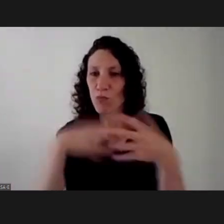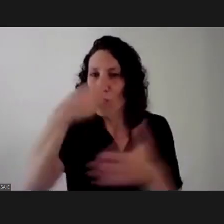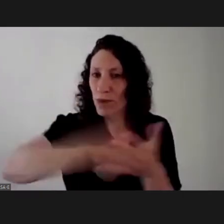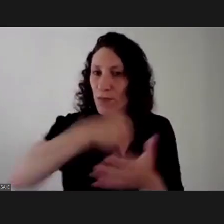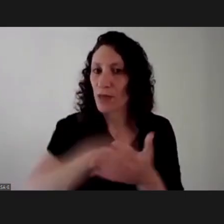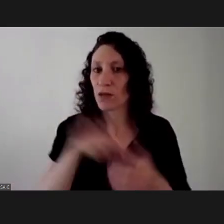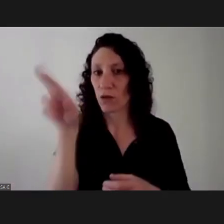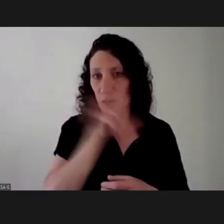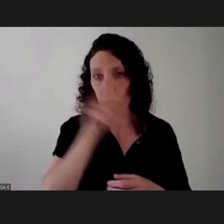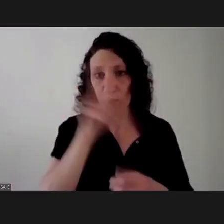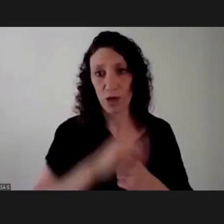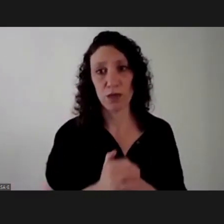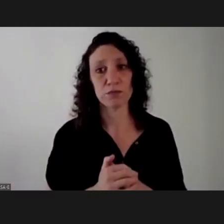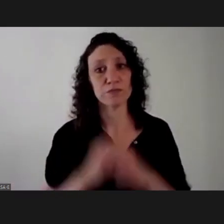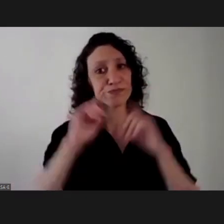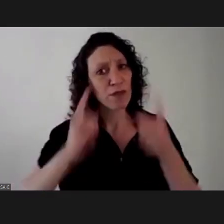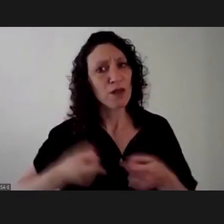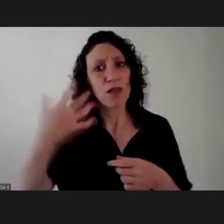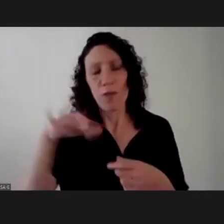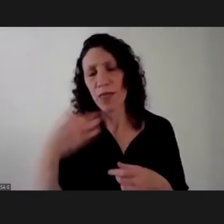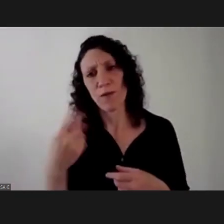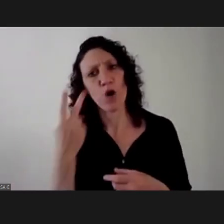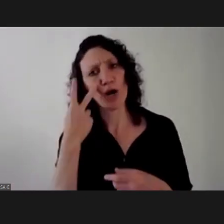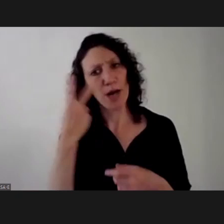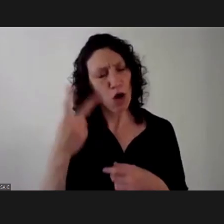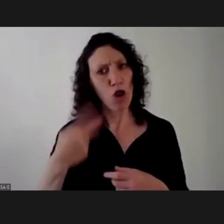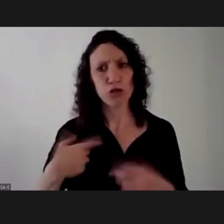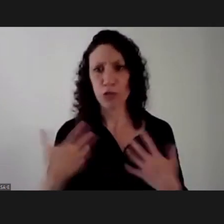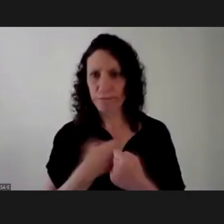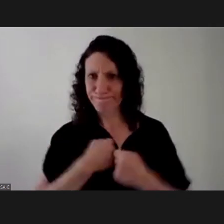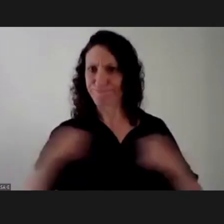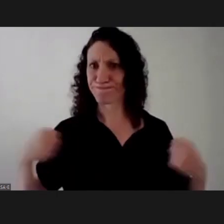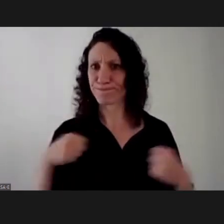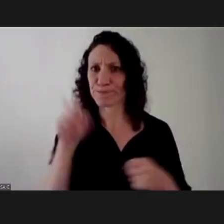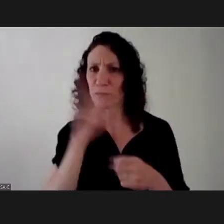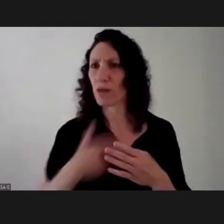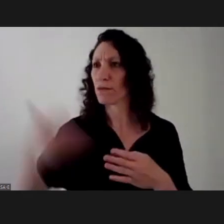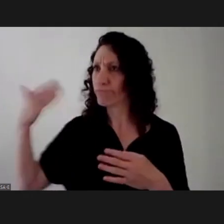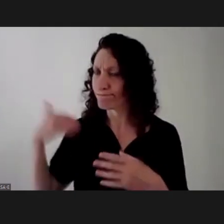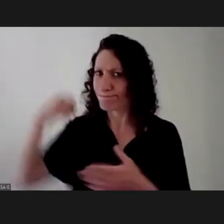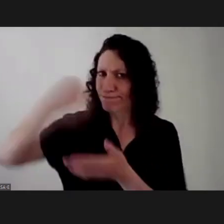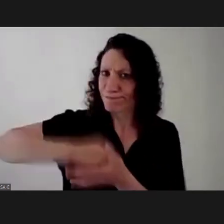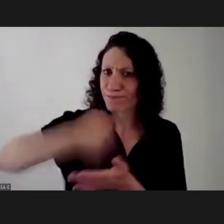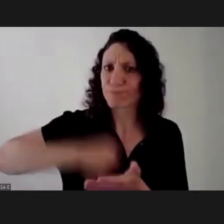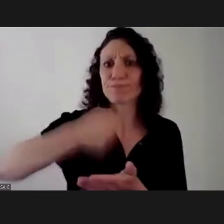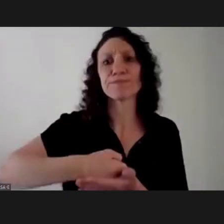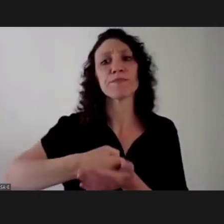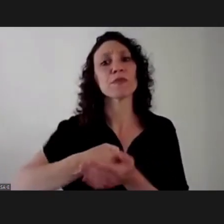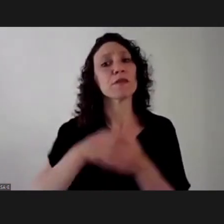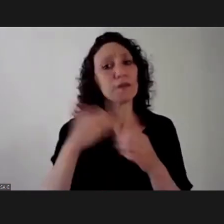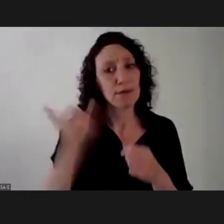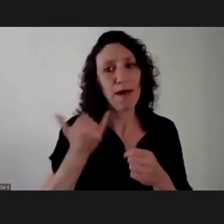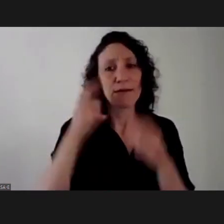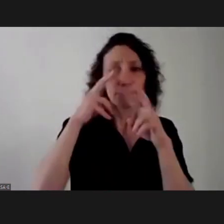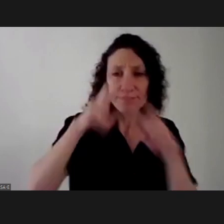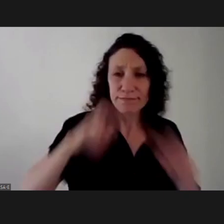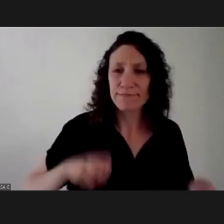repercussions. We have to acknowledge the audacity of those who came before us with the